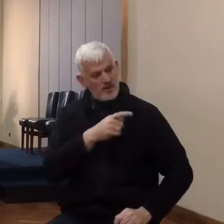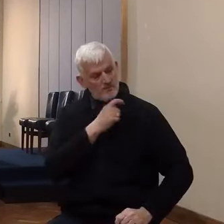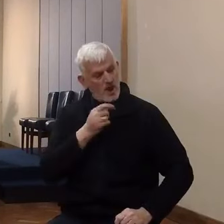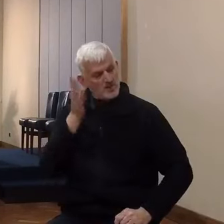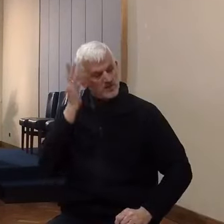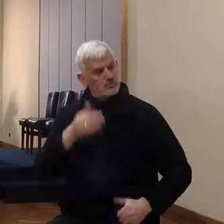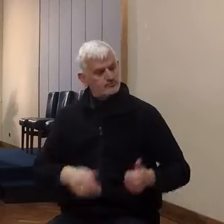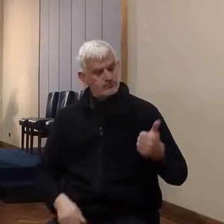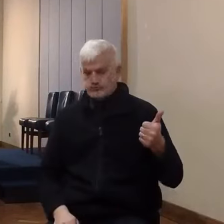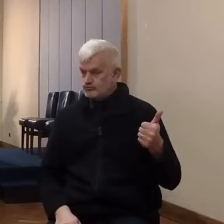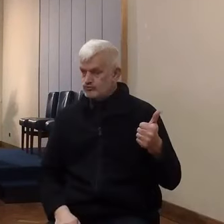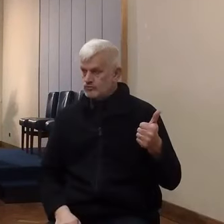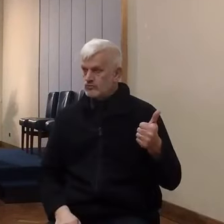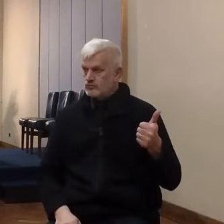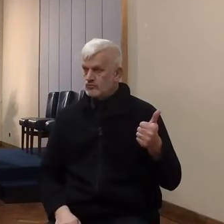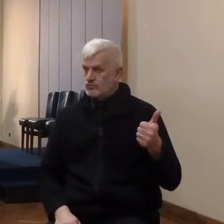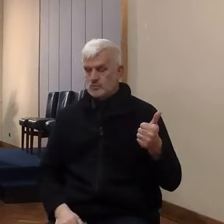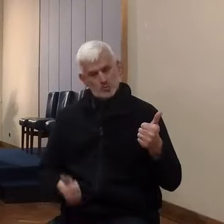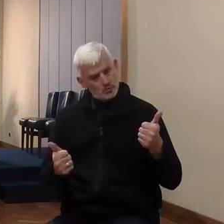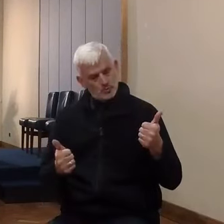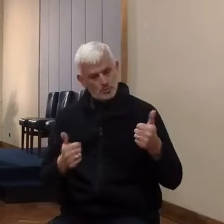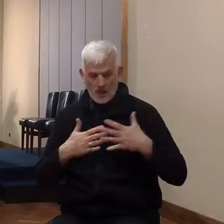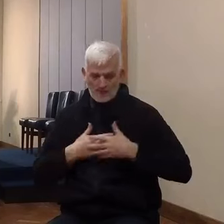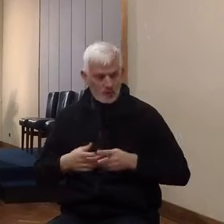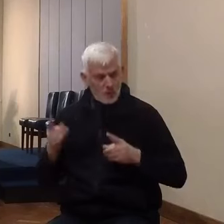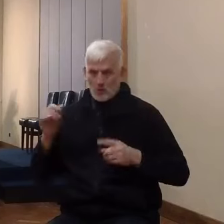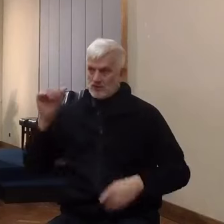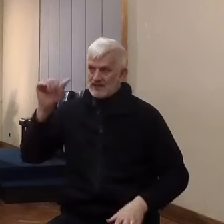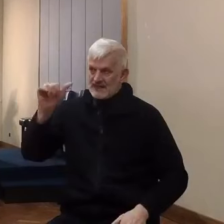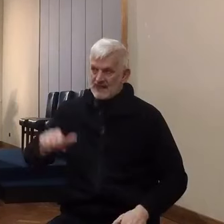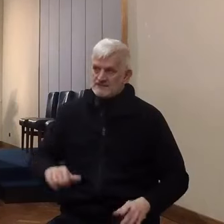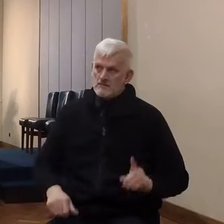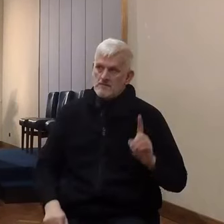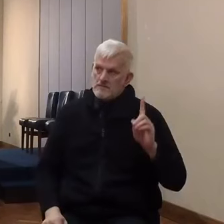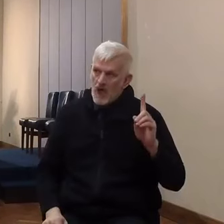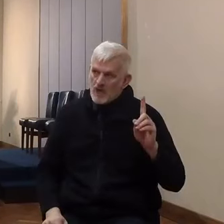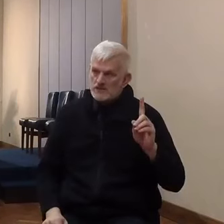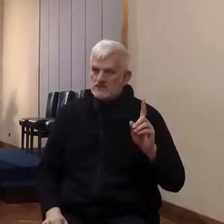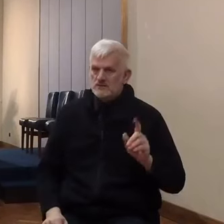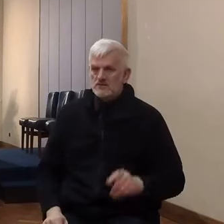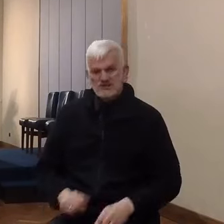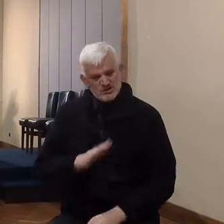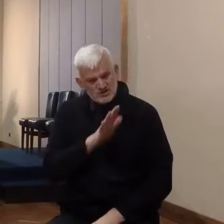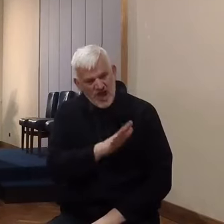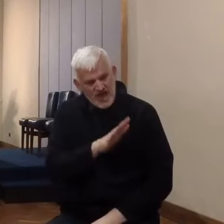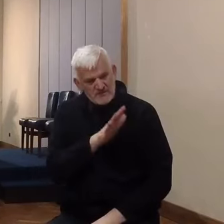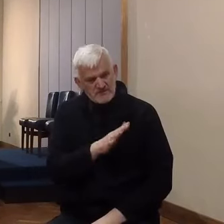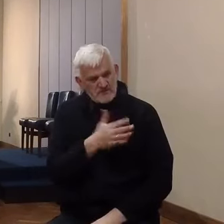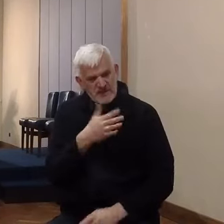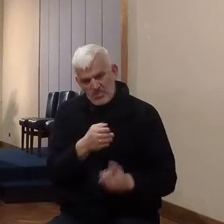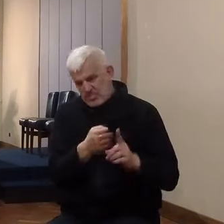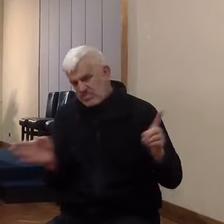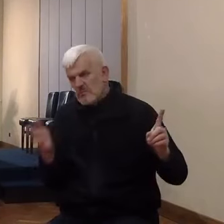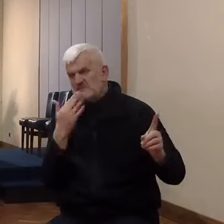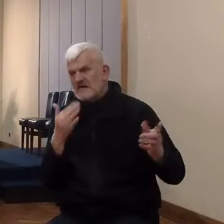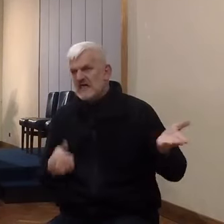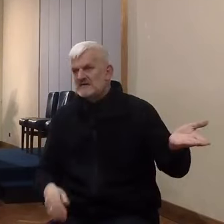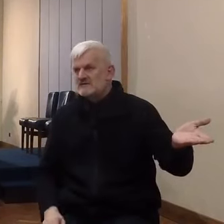sound and a nervous believer in the Lord. It's an enormous pity. So, I mentioned that from the very beginning. Joshua,